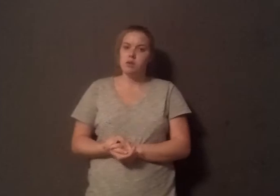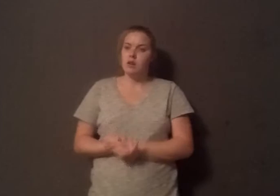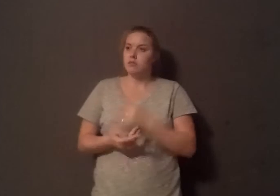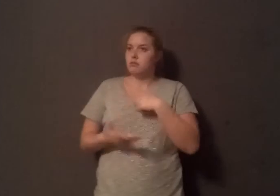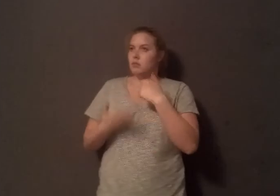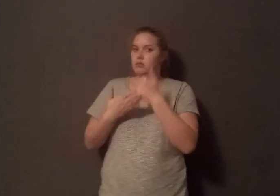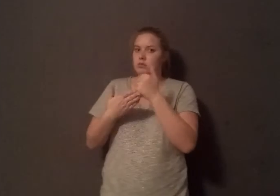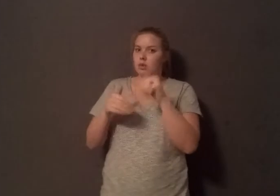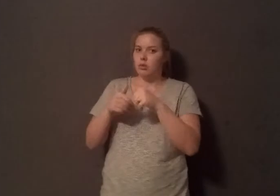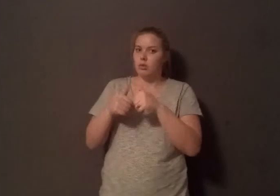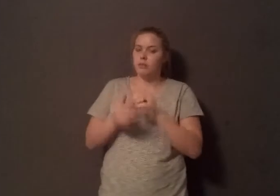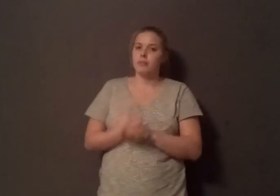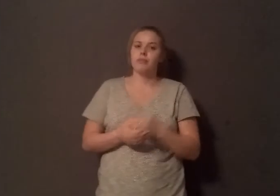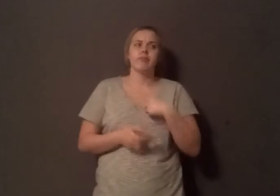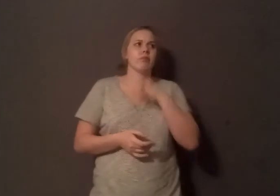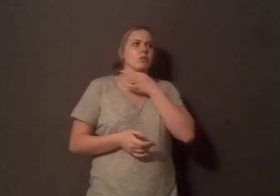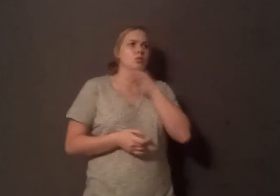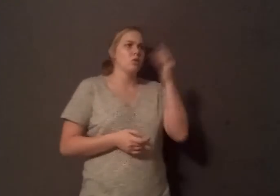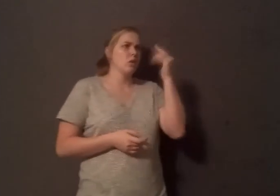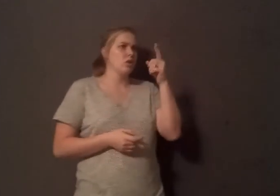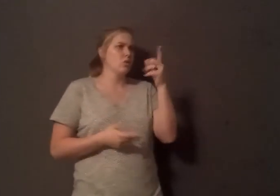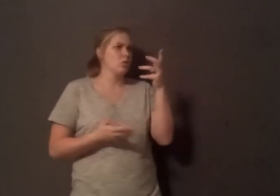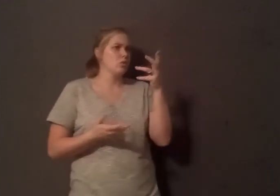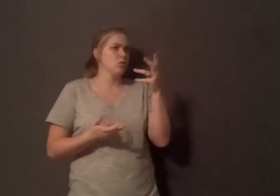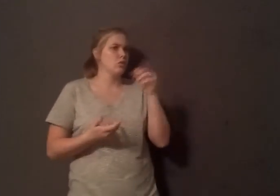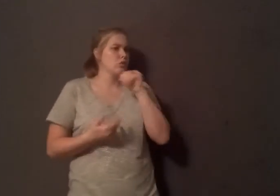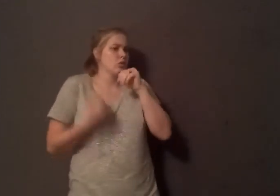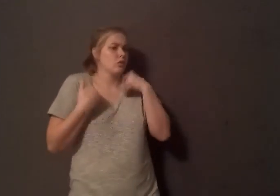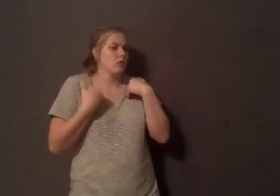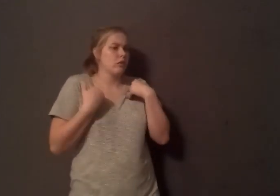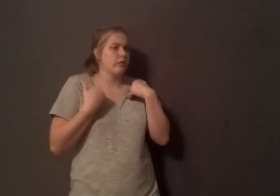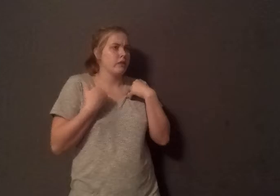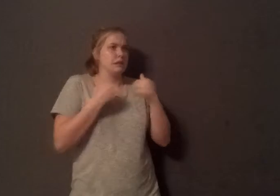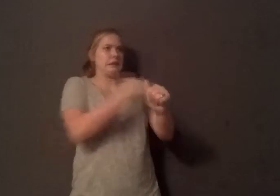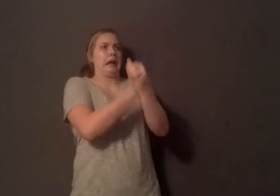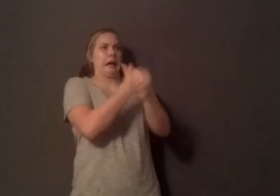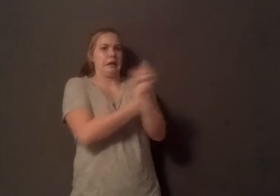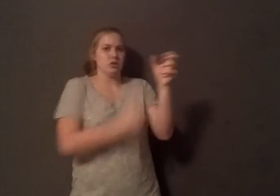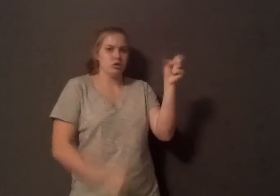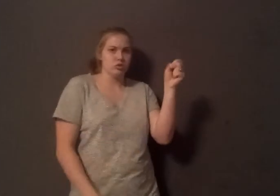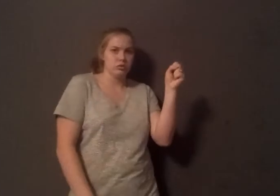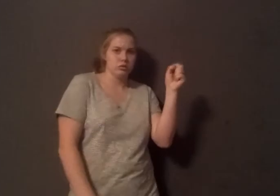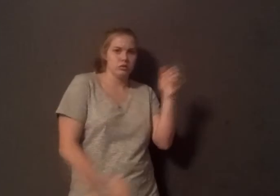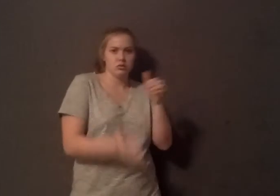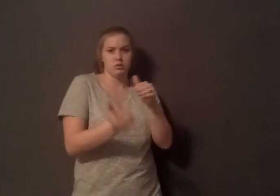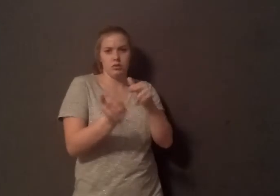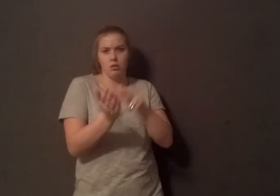So, we're wondering why you don't have a huge warning about the dangers of consuming dairy on your website when there's a direct link to breast cancer. There was a